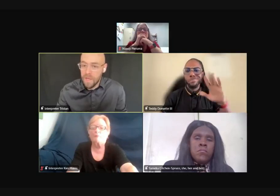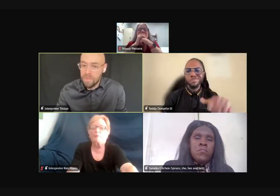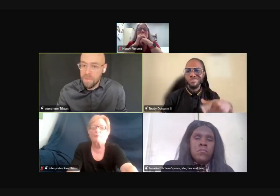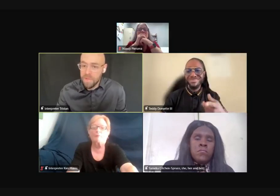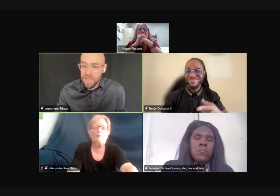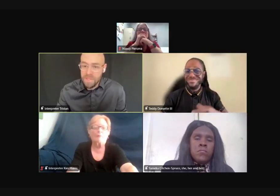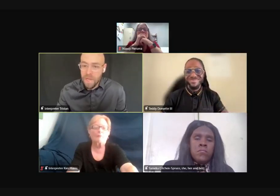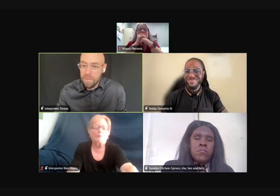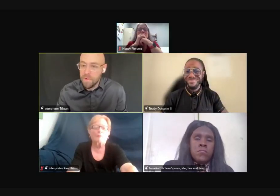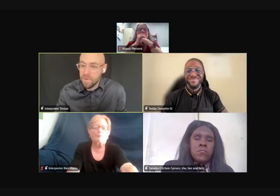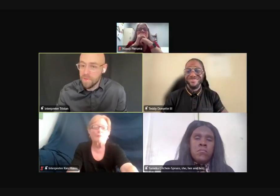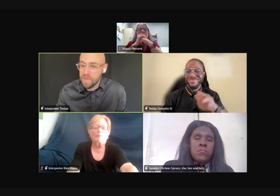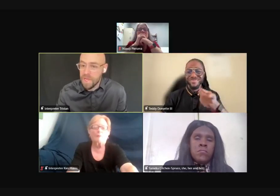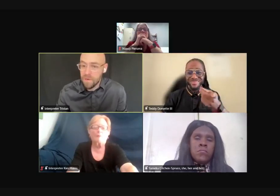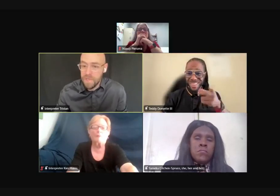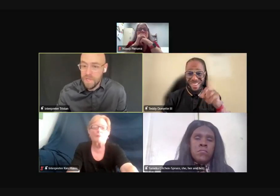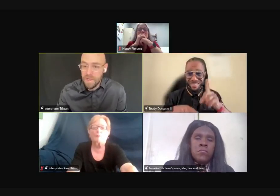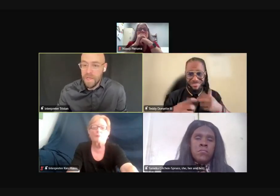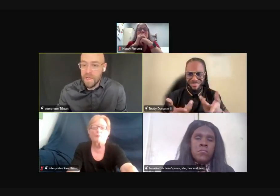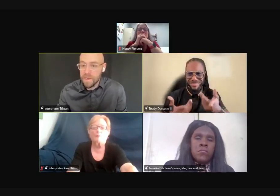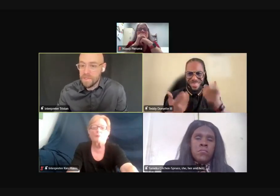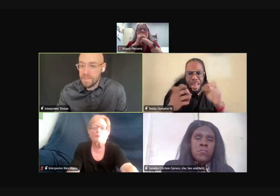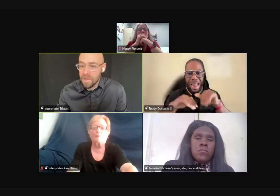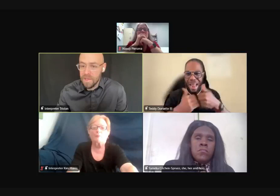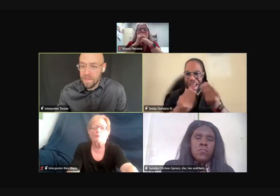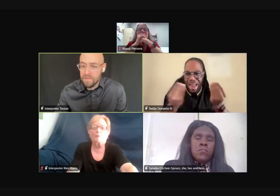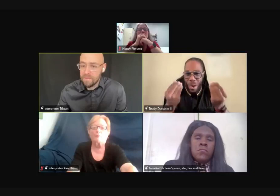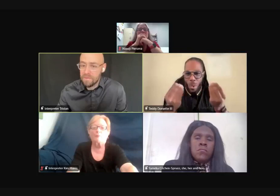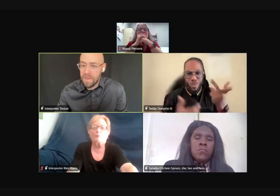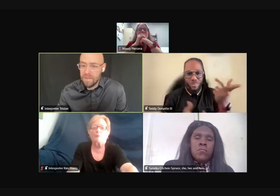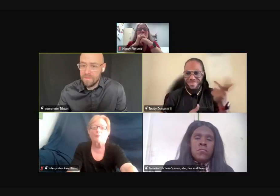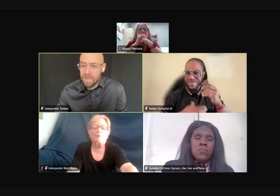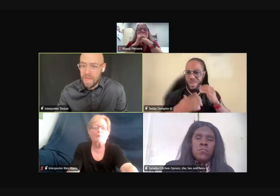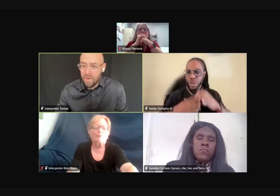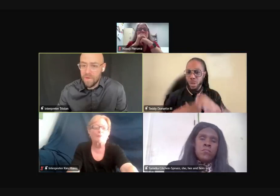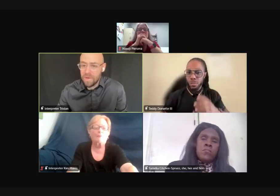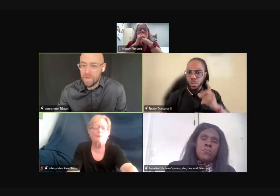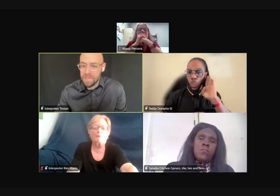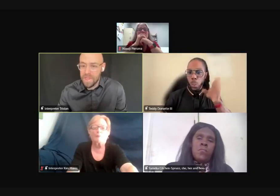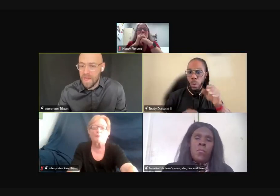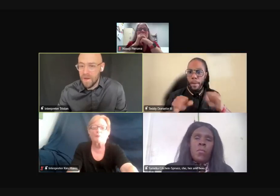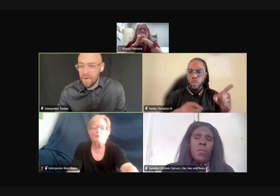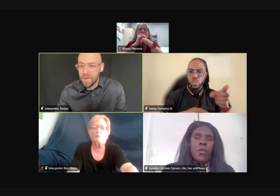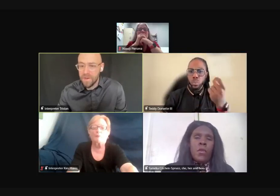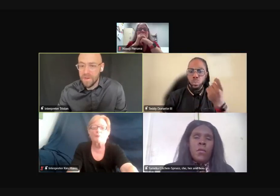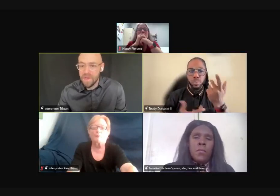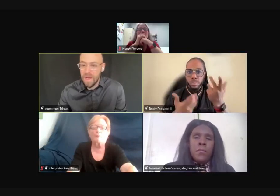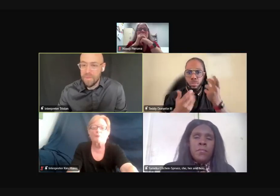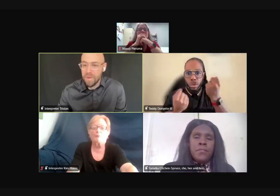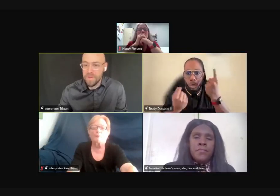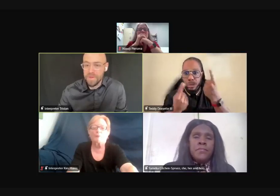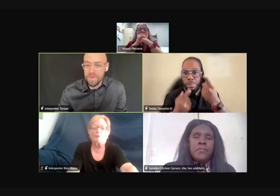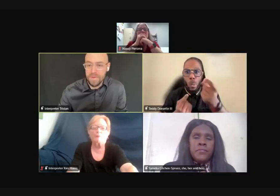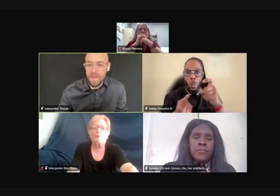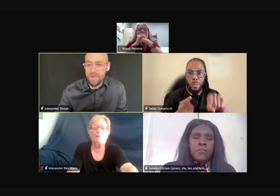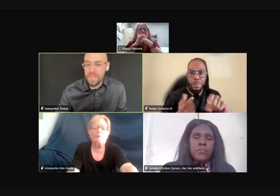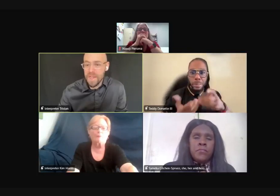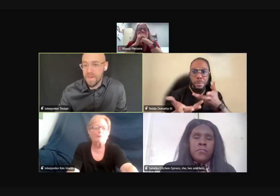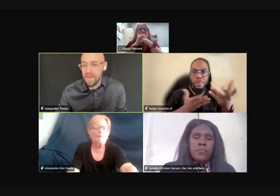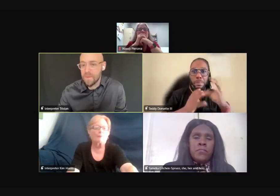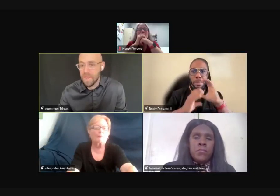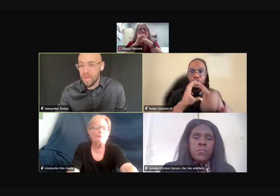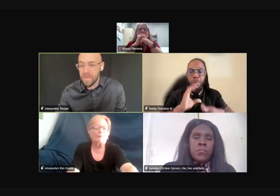There were a lot of people at that time who looked down on me and said, how could I be able to